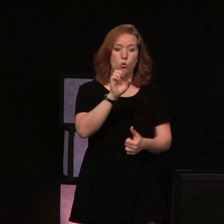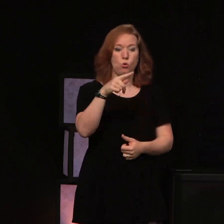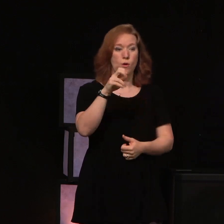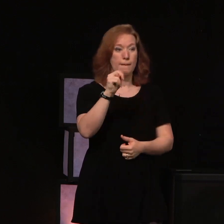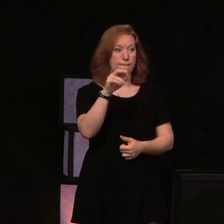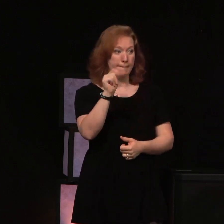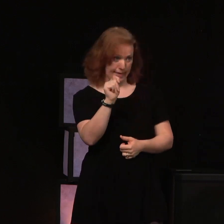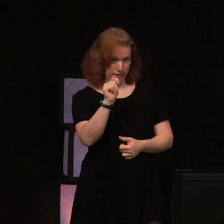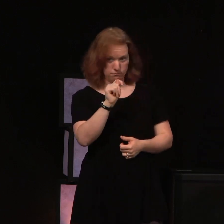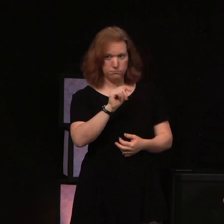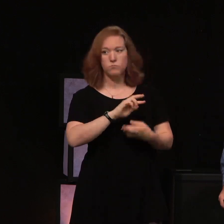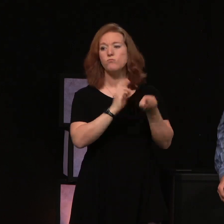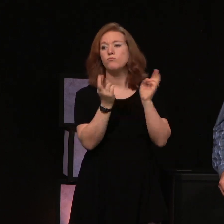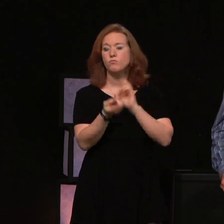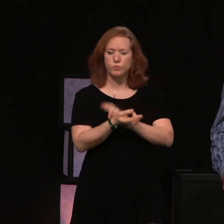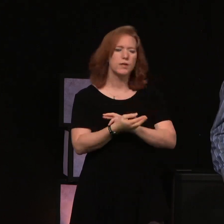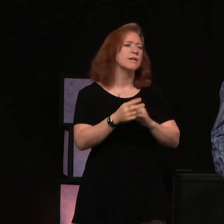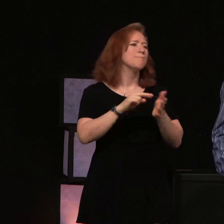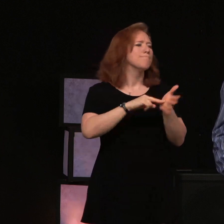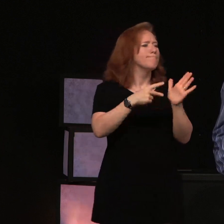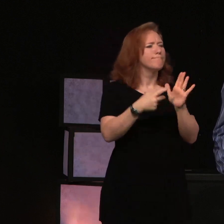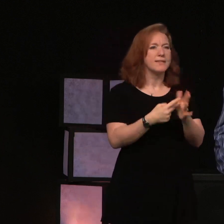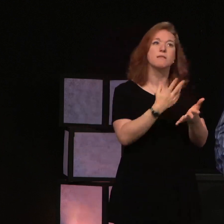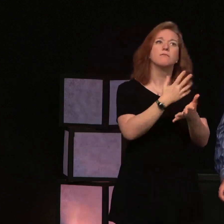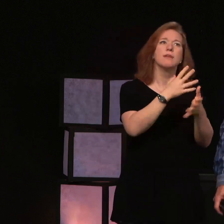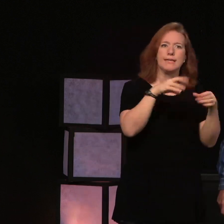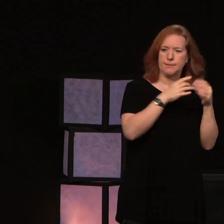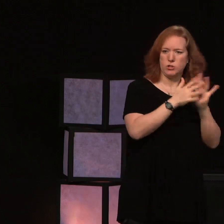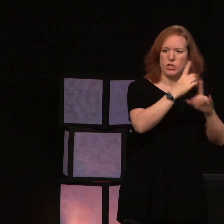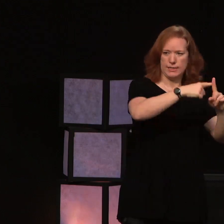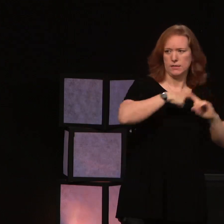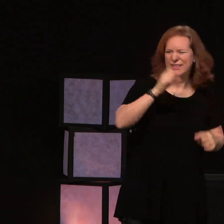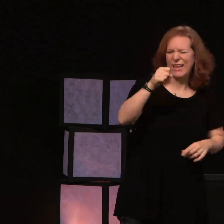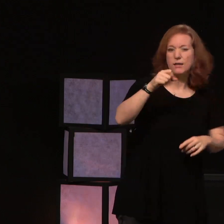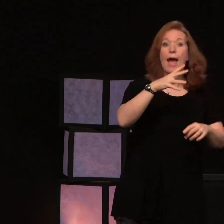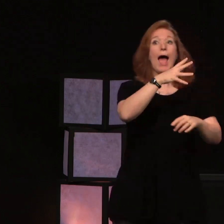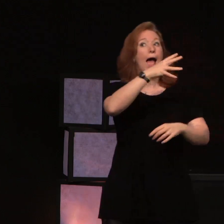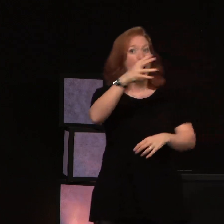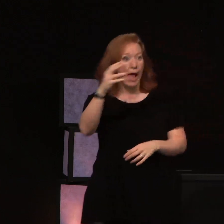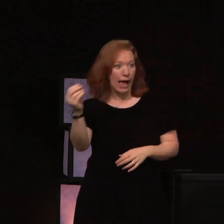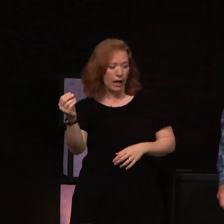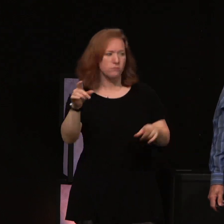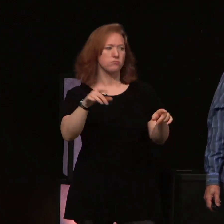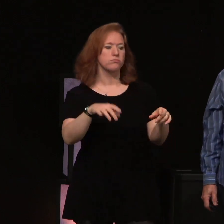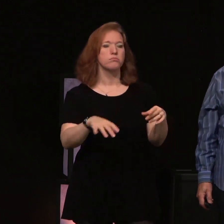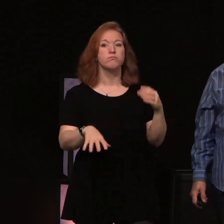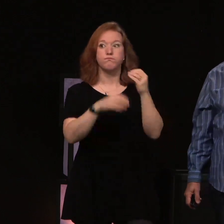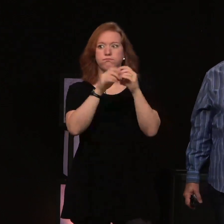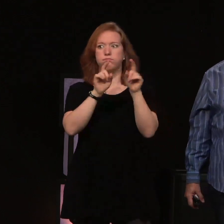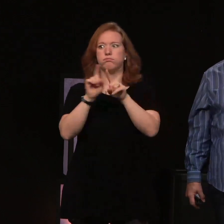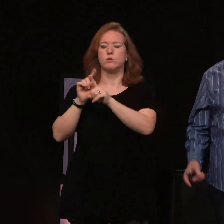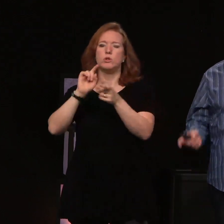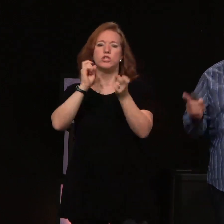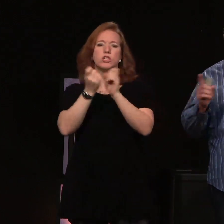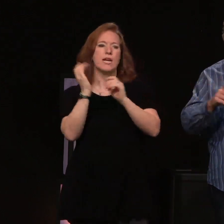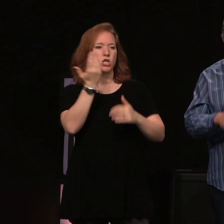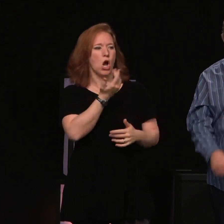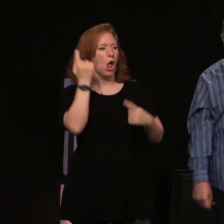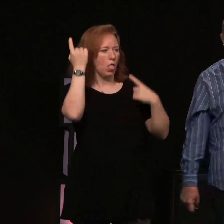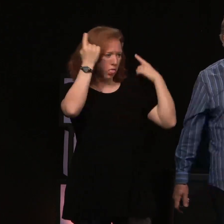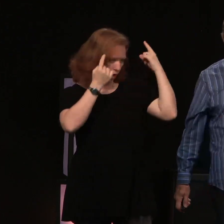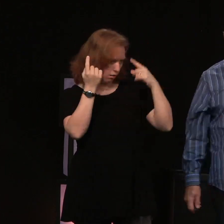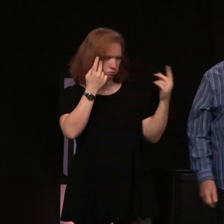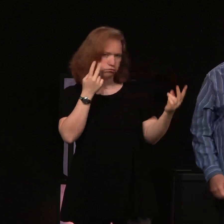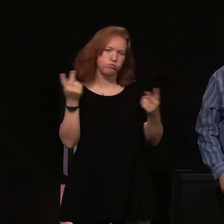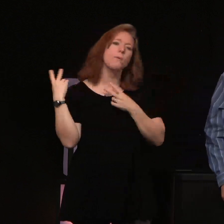not just salvation. It's changing our way of thinking. And I've addressed that in previous messages. Go back and look at